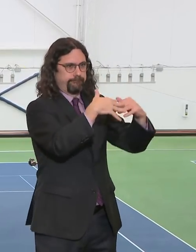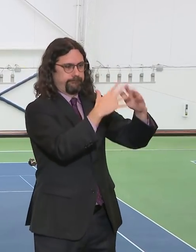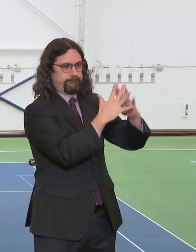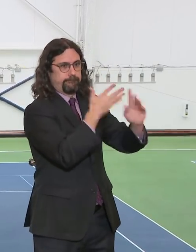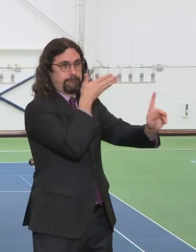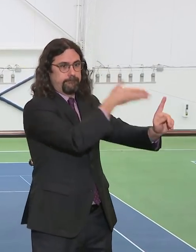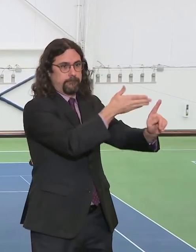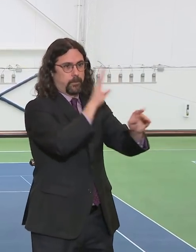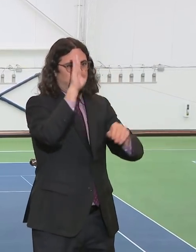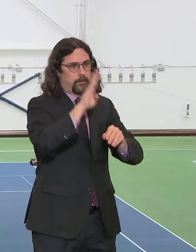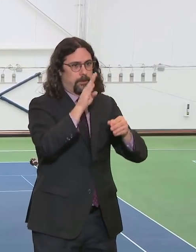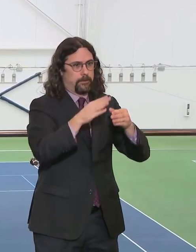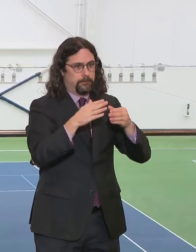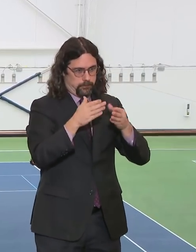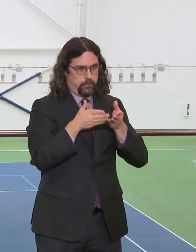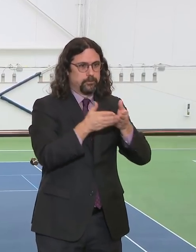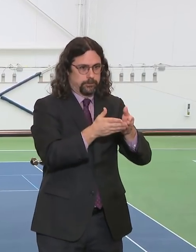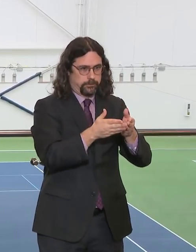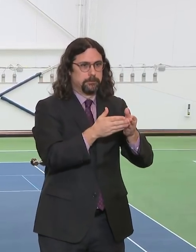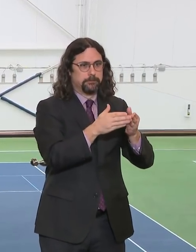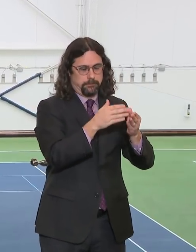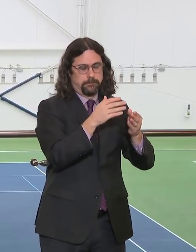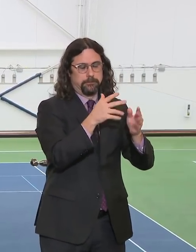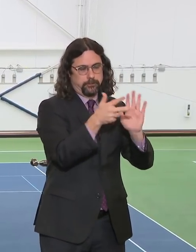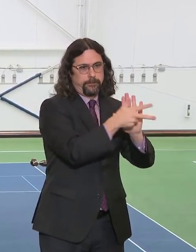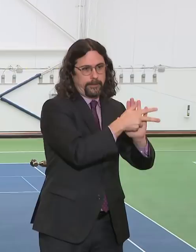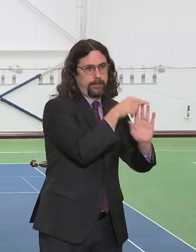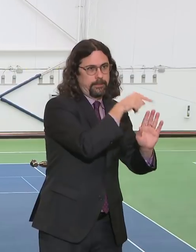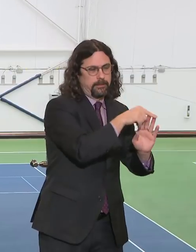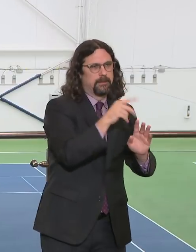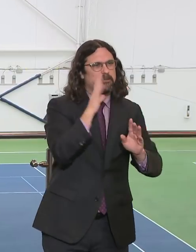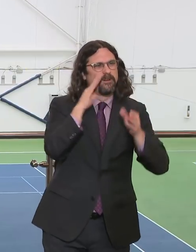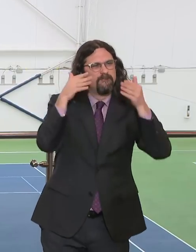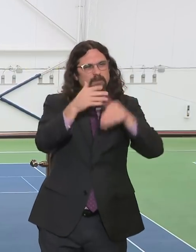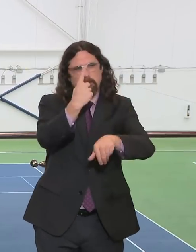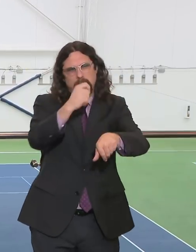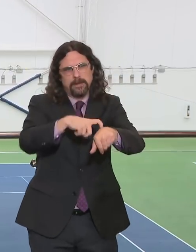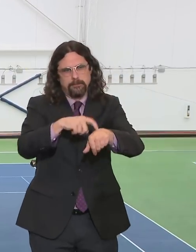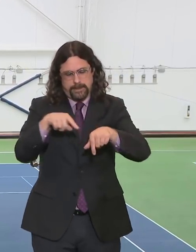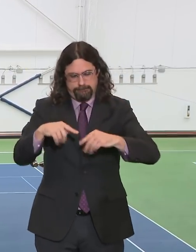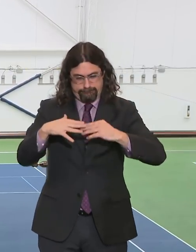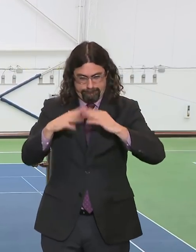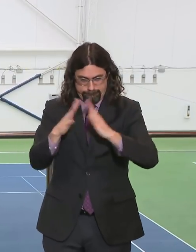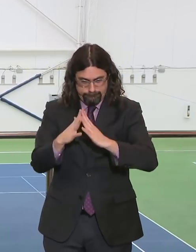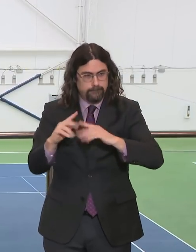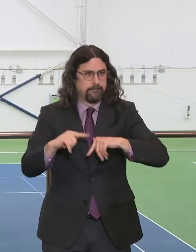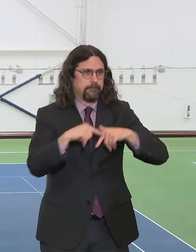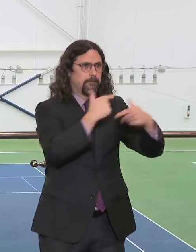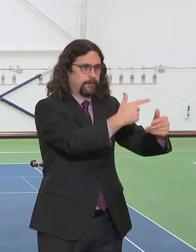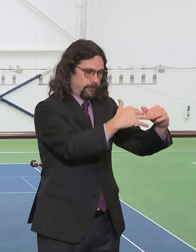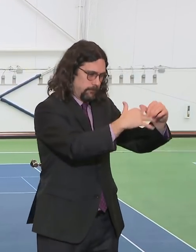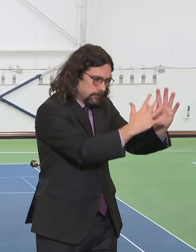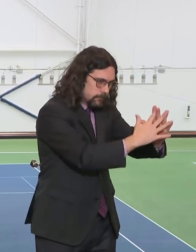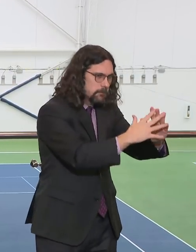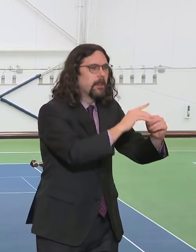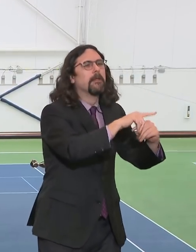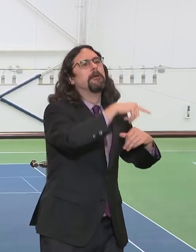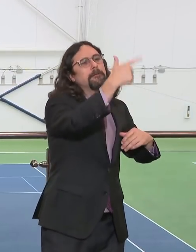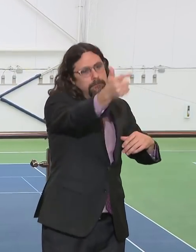with the state. We're working with the hotel industry. We're working with folks who own major facilities.